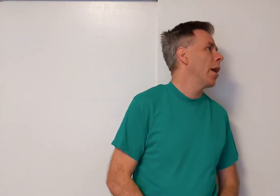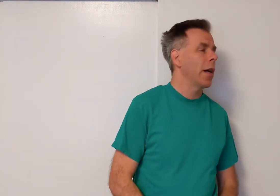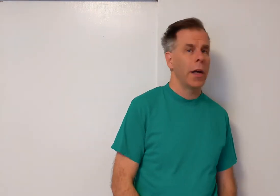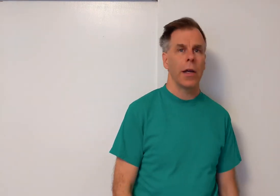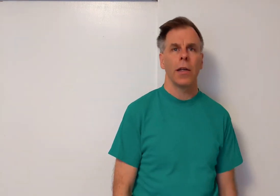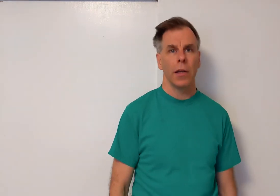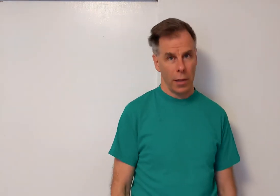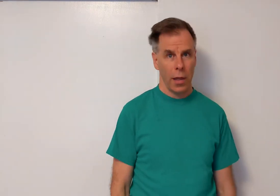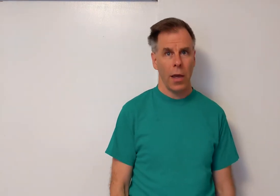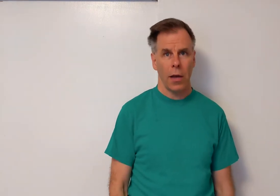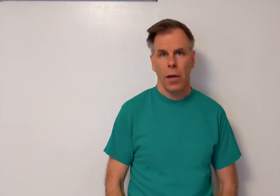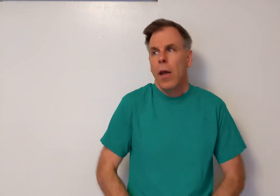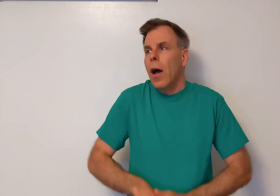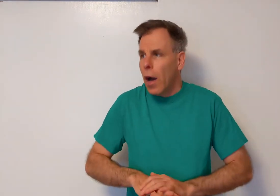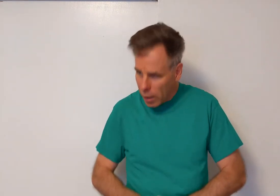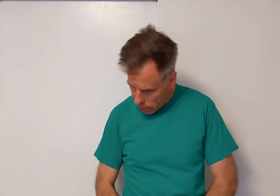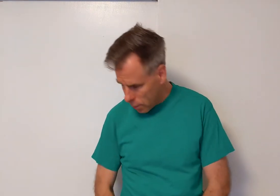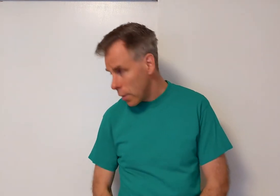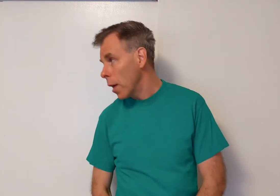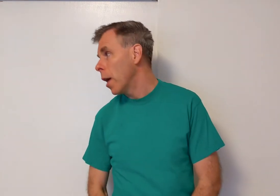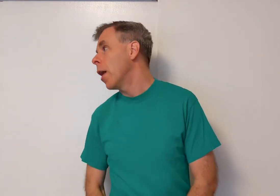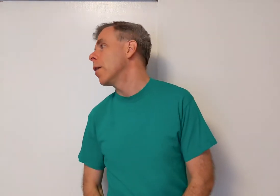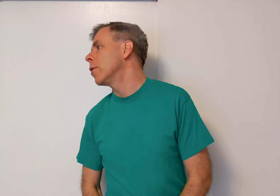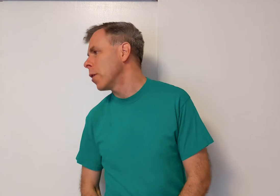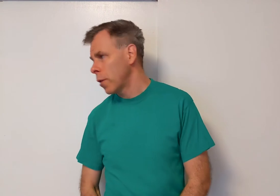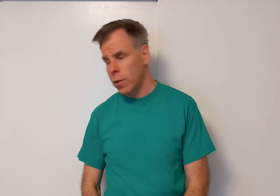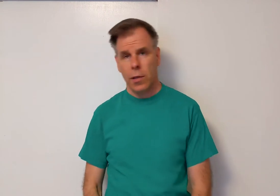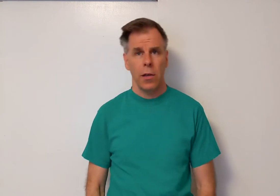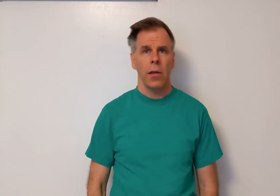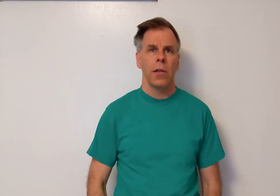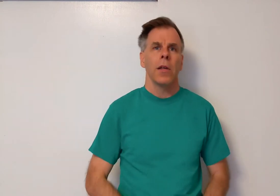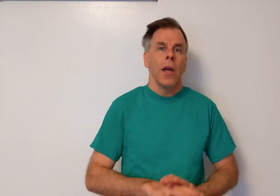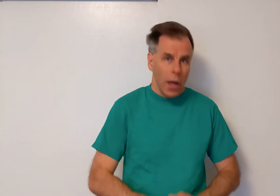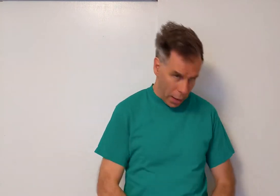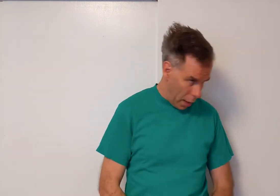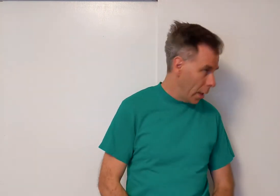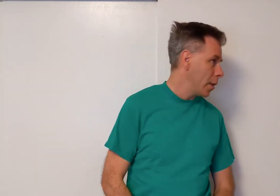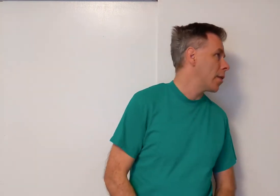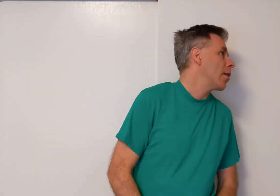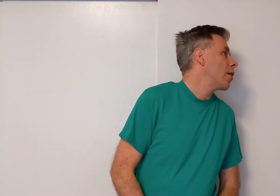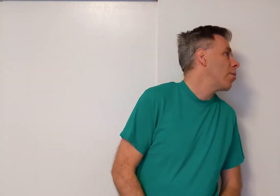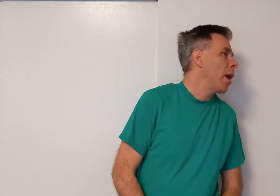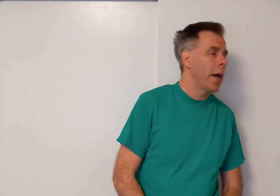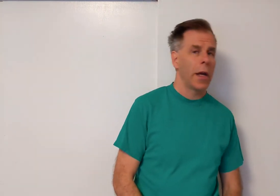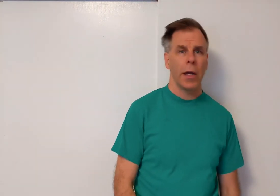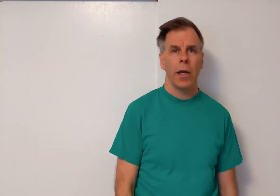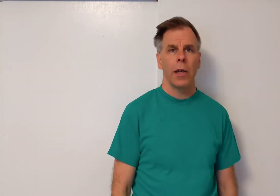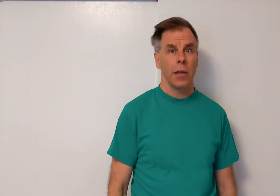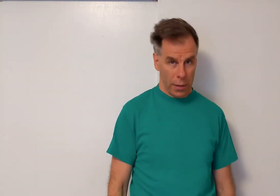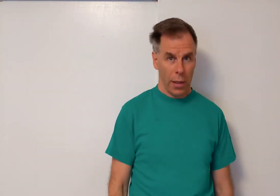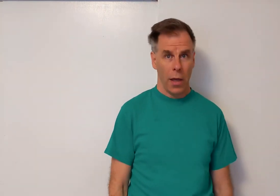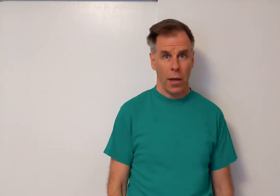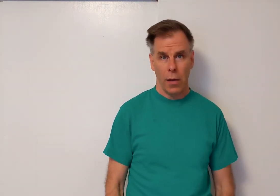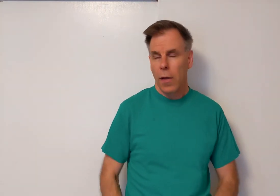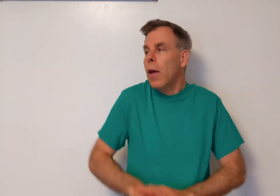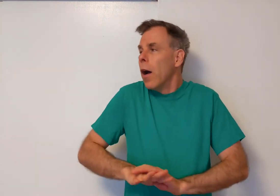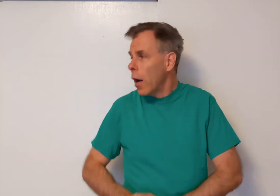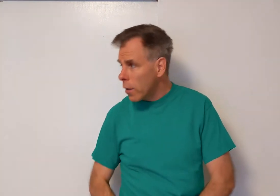head. Again. I stand on the seat and I stick my head. Again. I